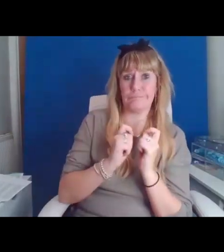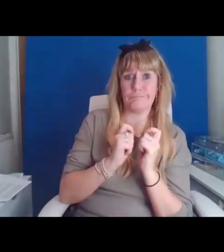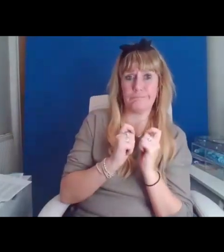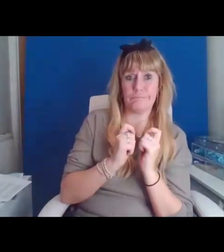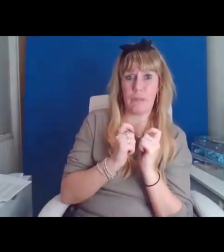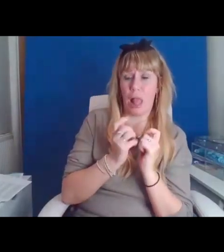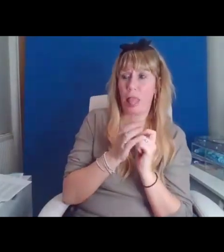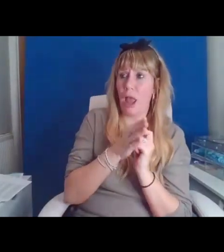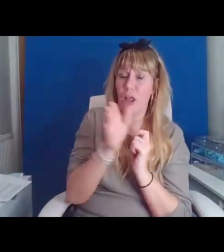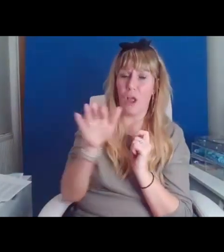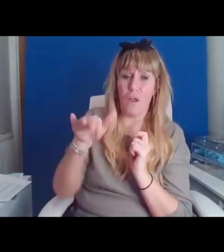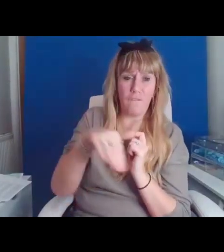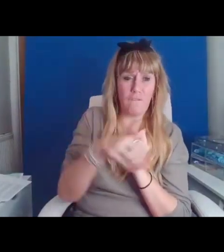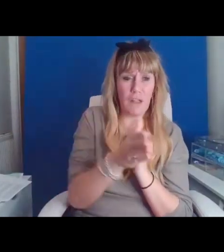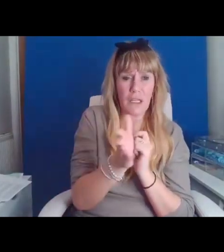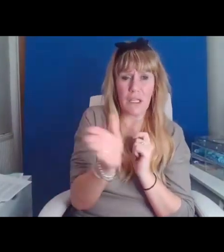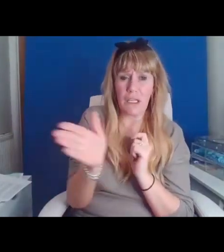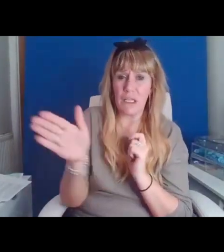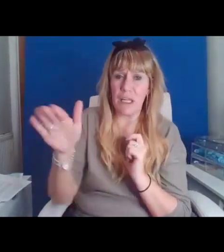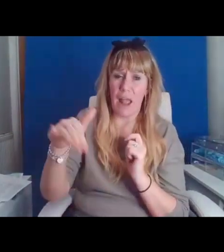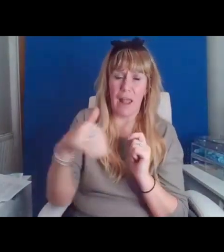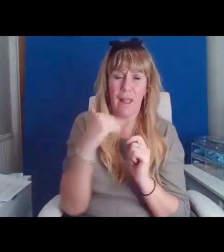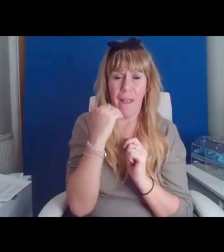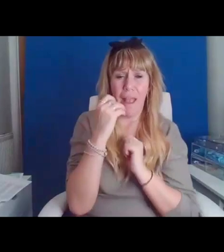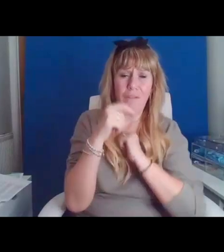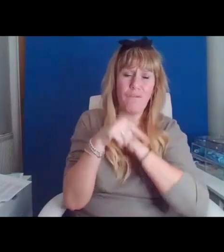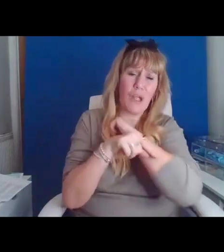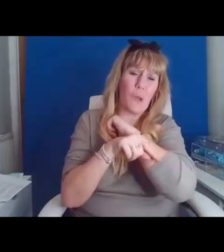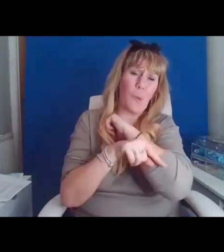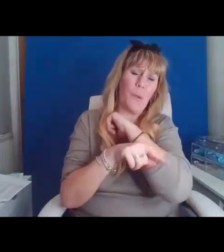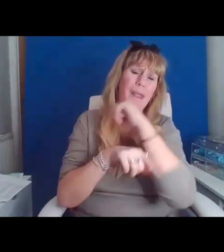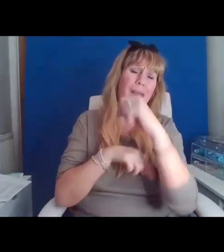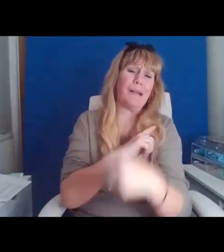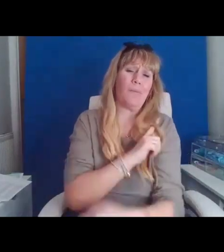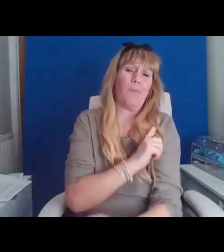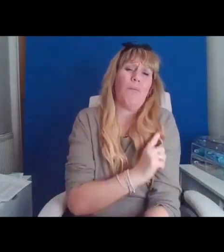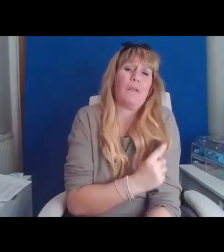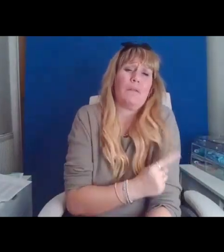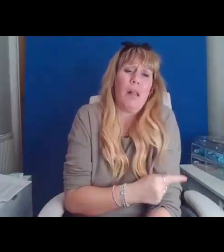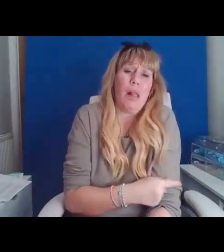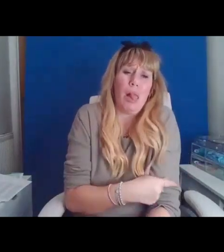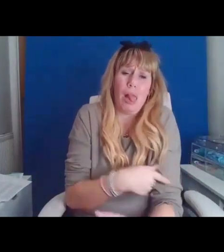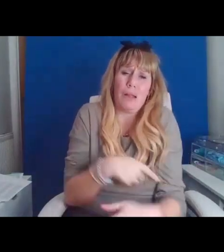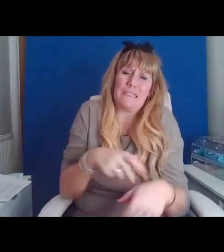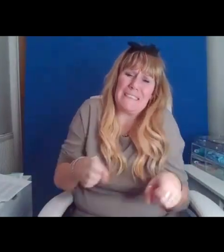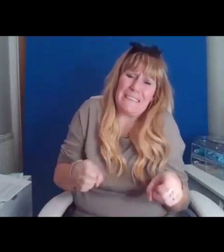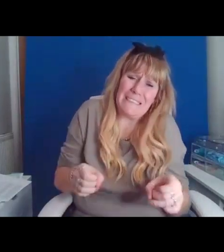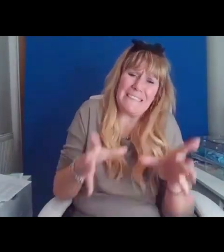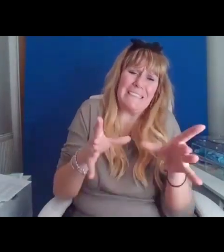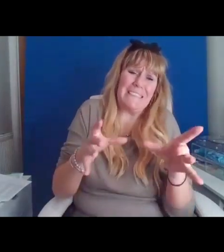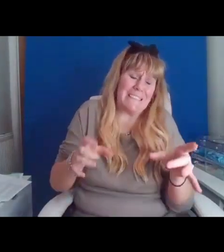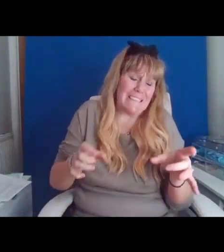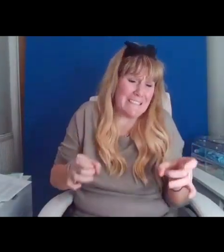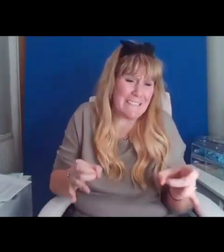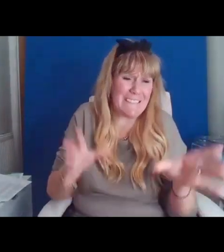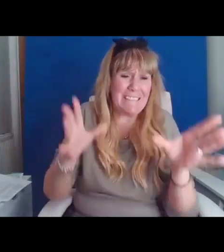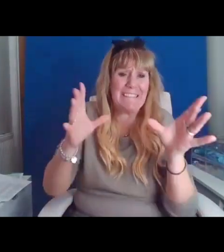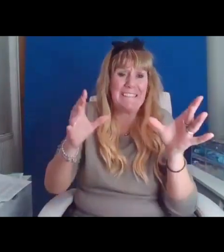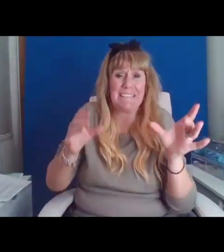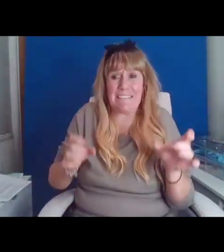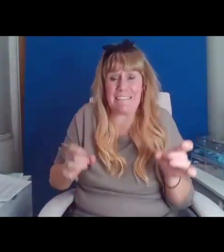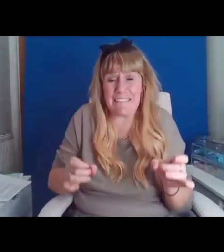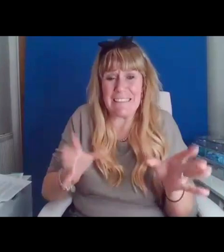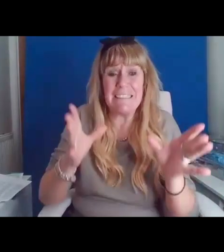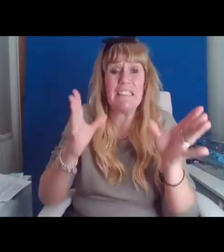curving behind you, taking every weakened muscle to strain and push. You arrive out of